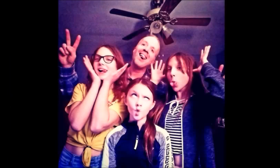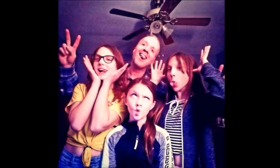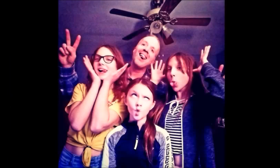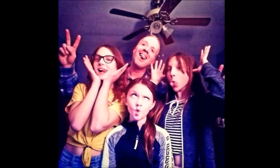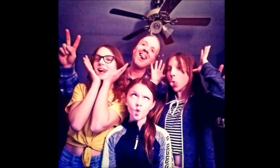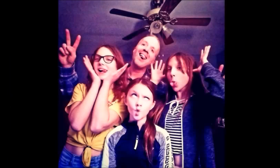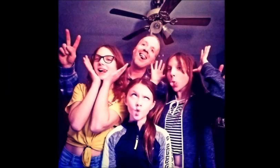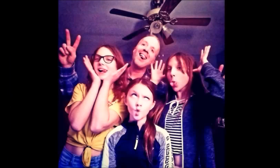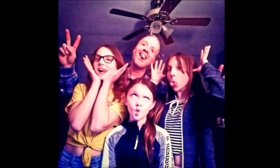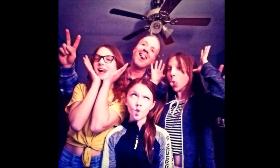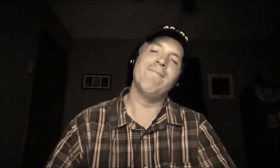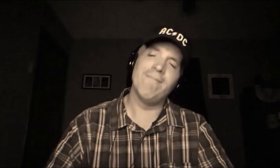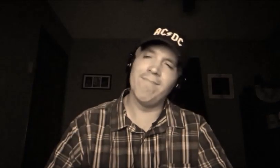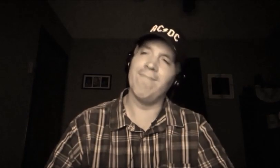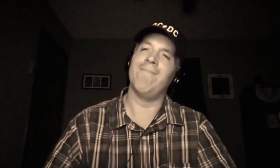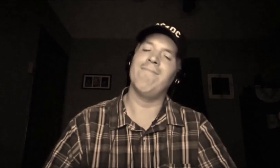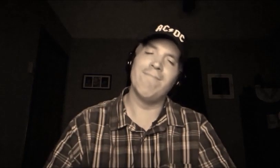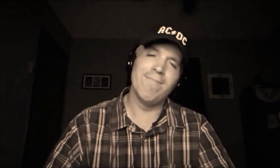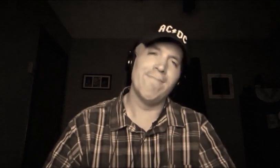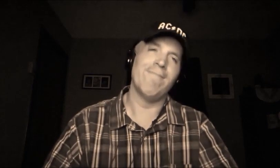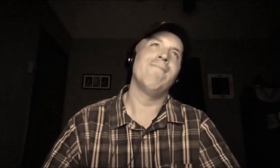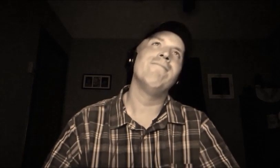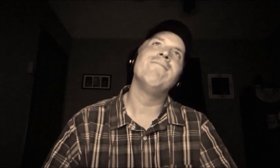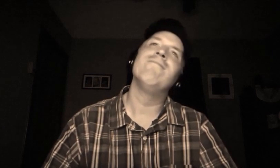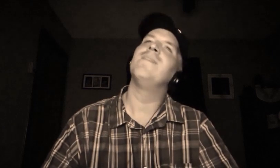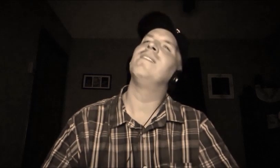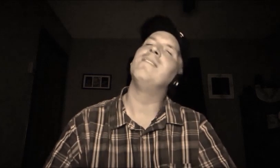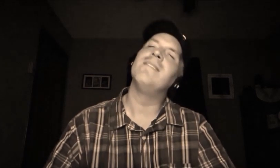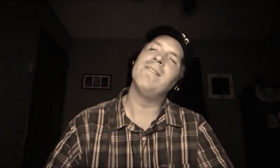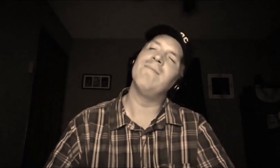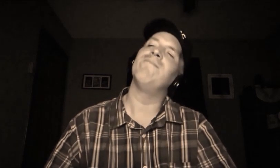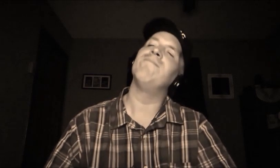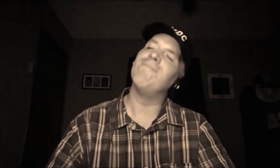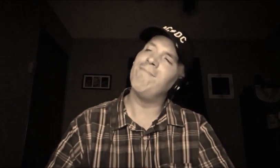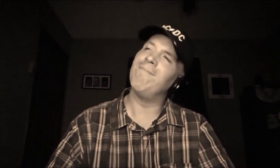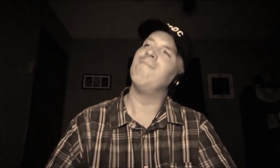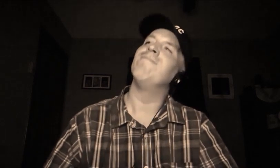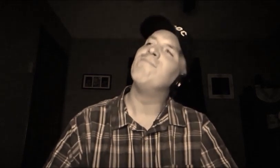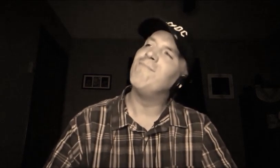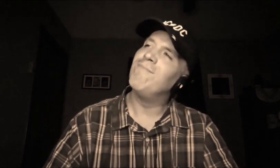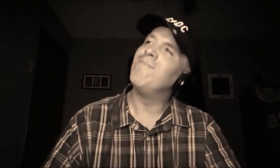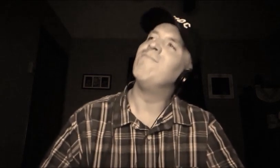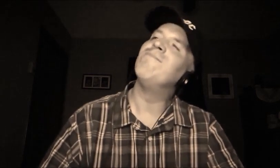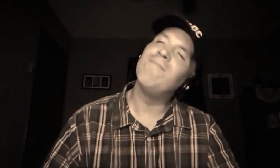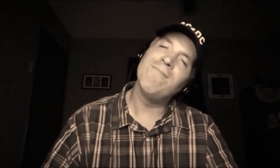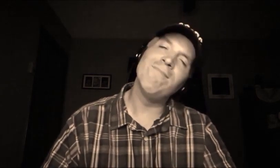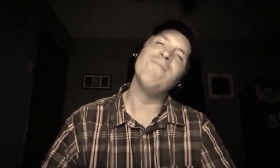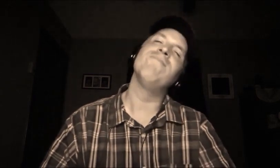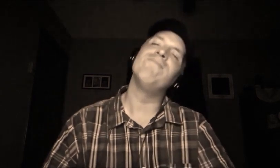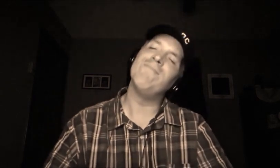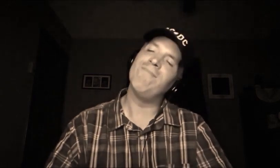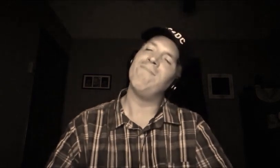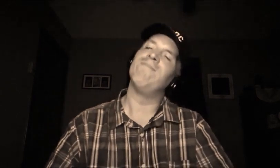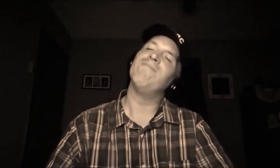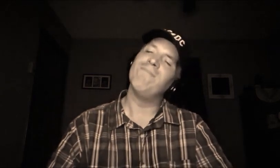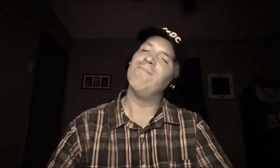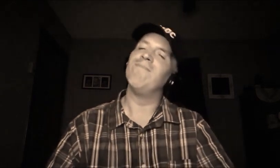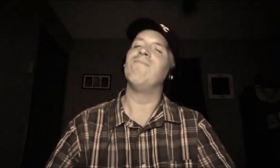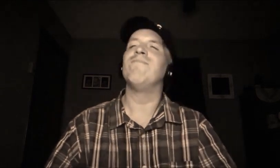We'll still be Be your family Be your family